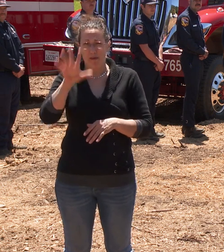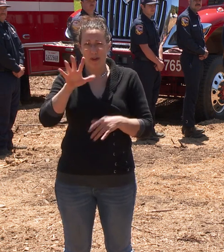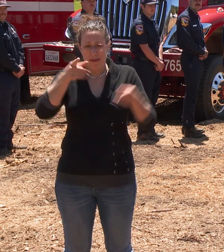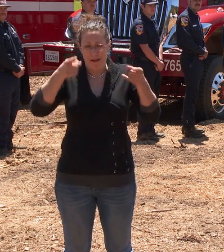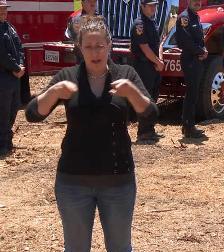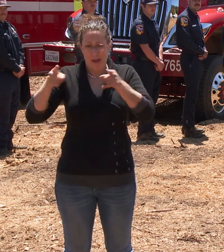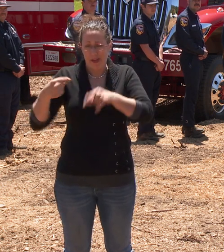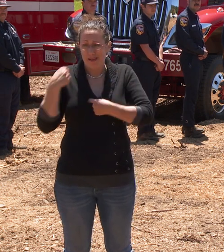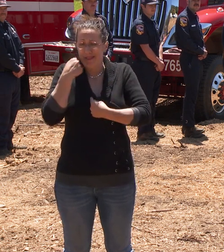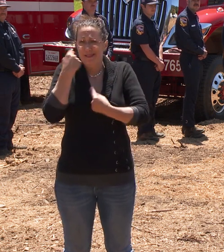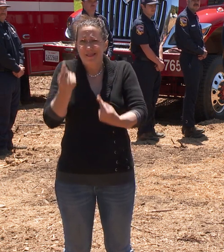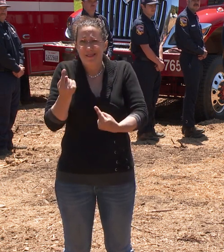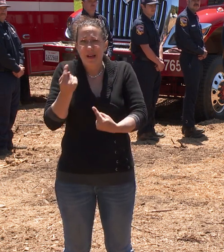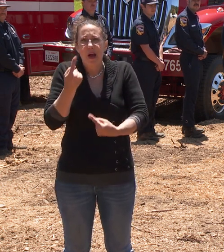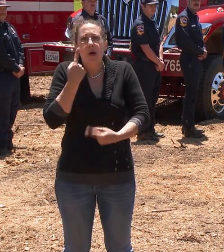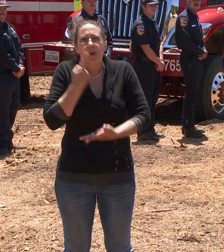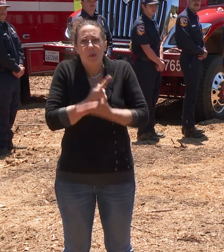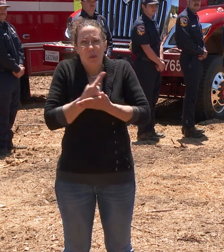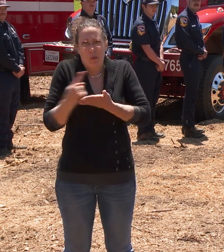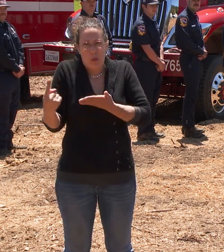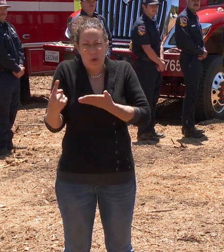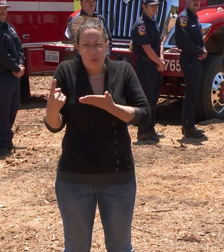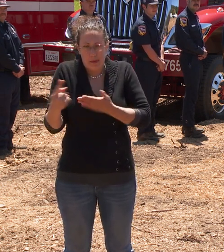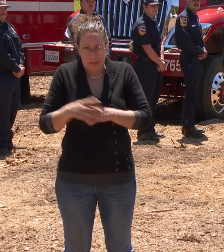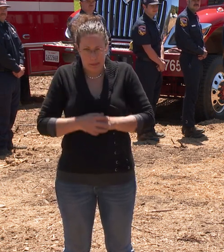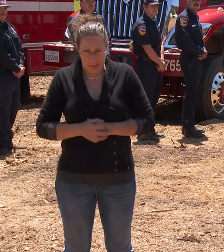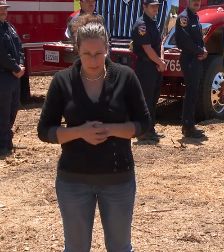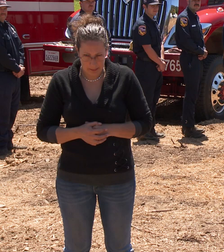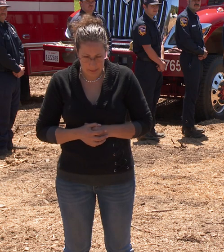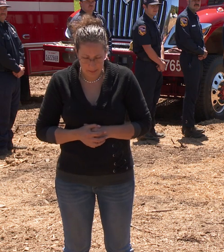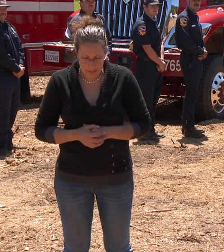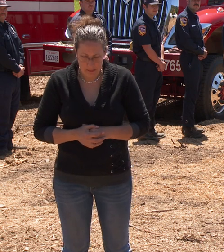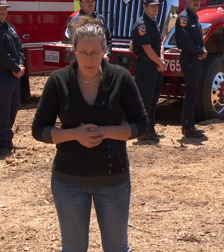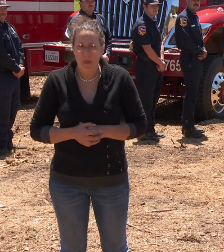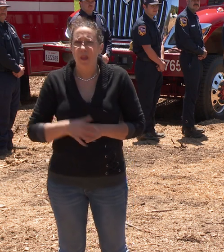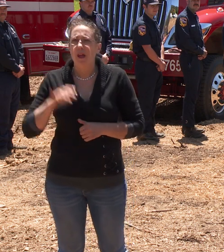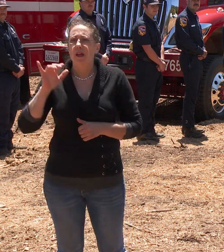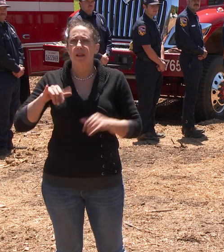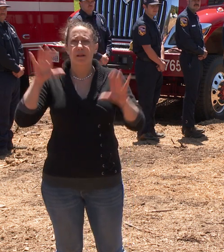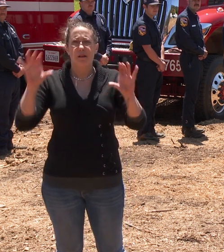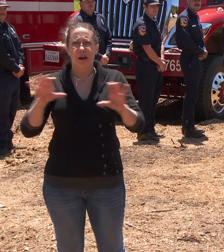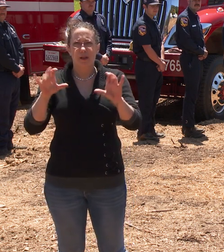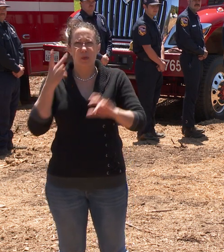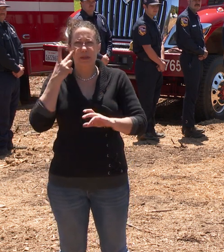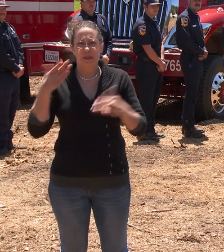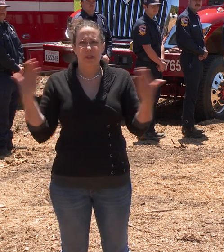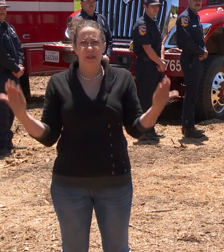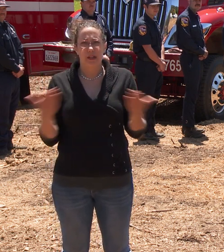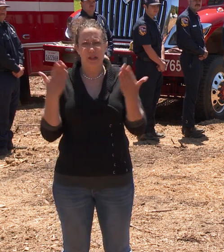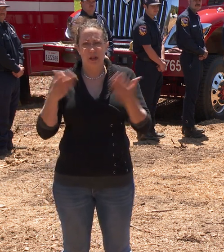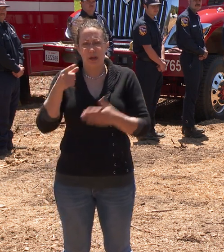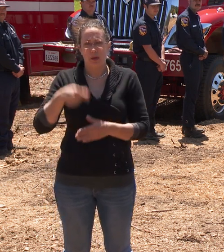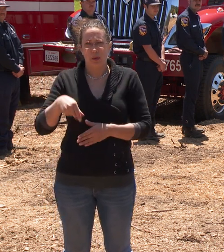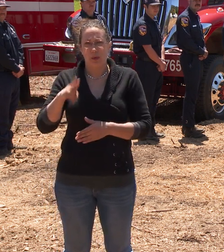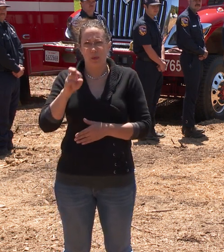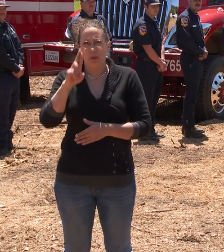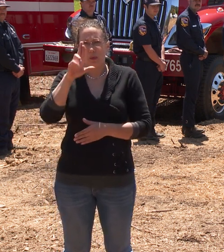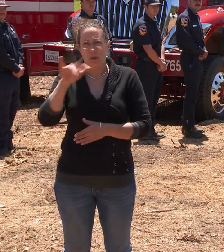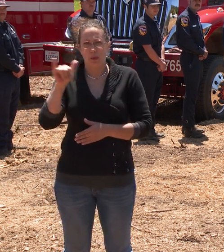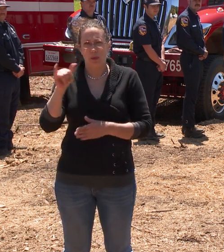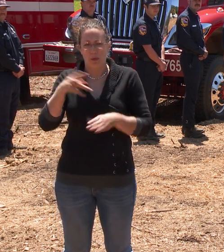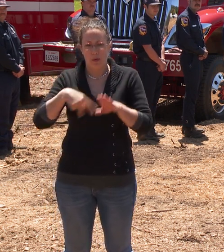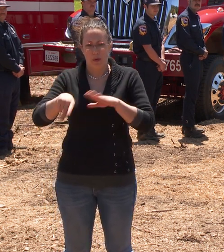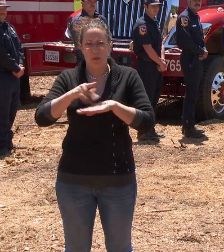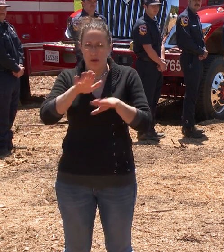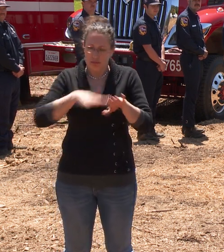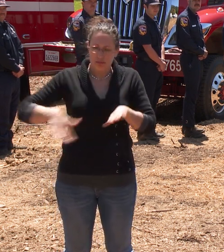in the last week alone. And it's the unprecedented action that we see here at Cory Park and across the state that